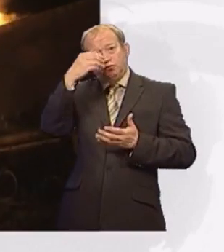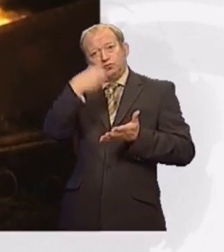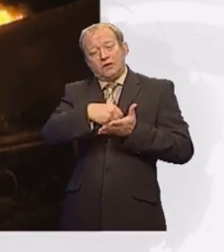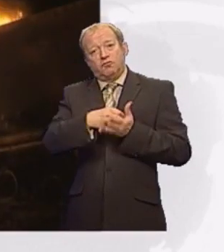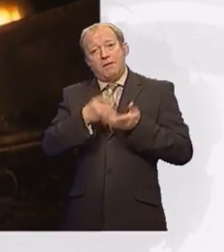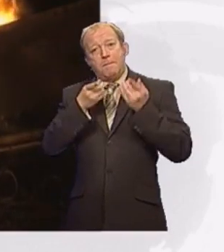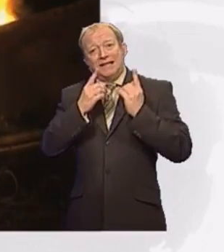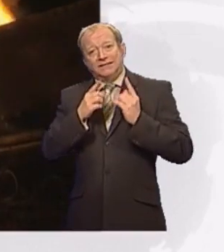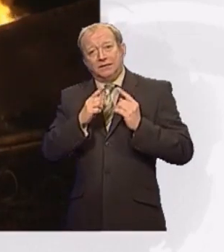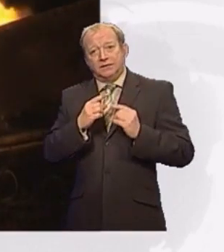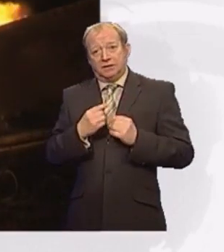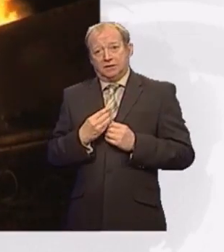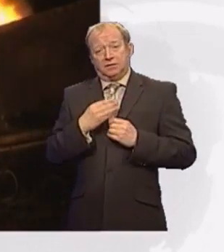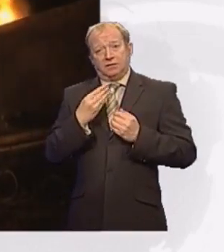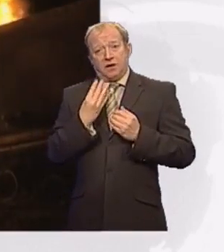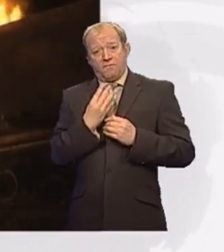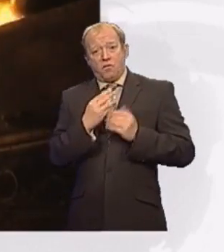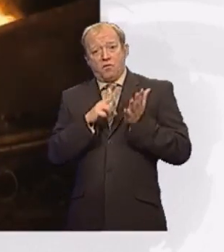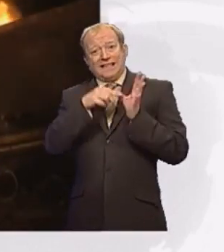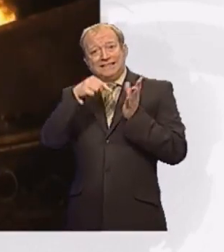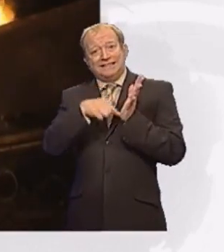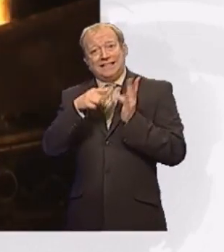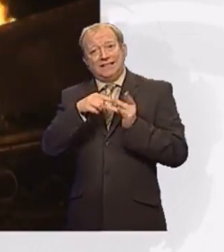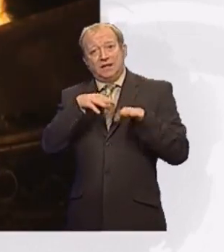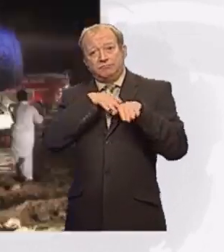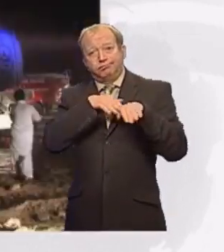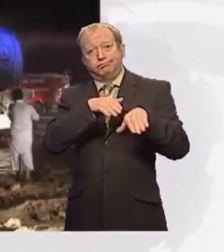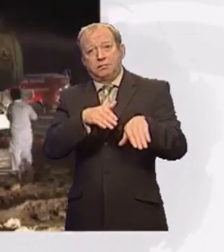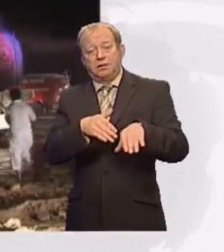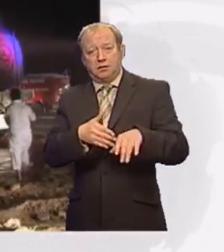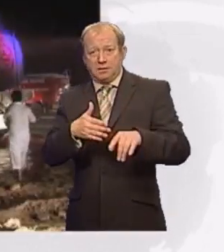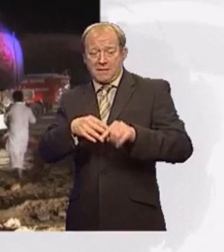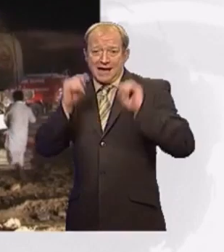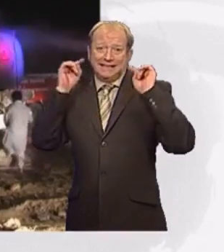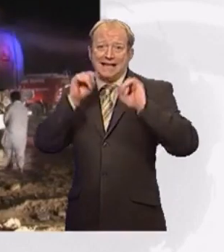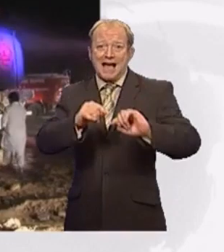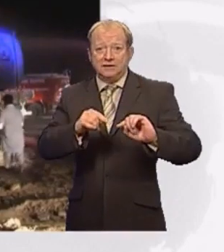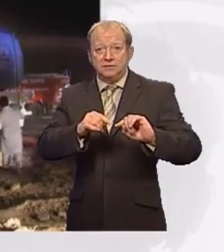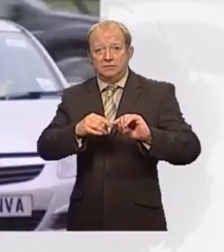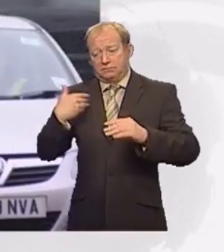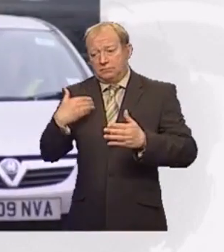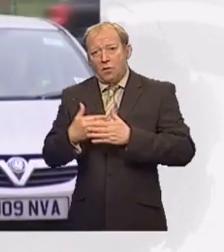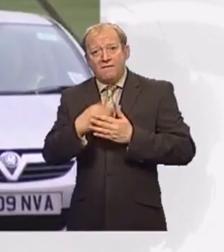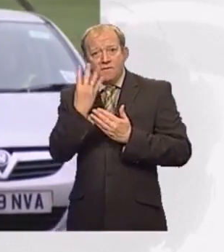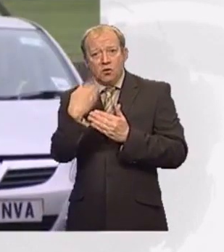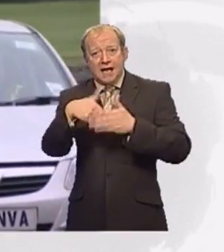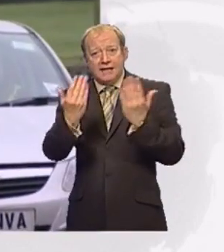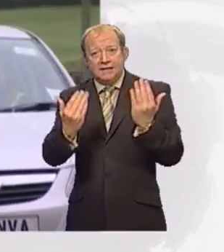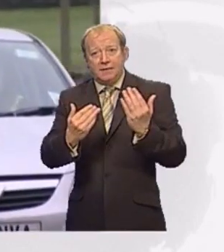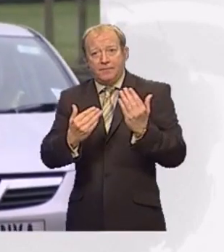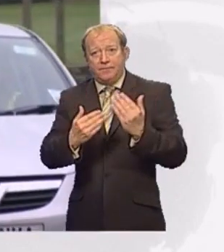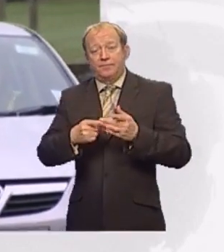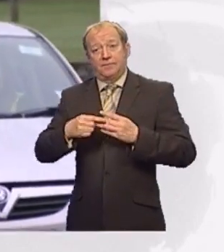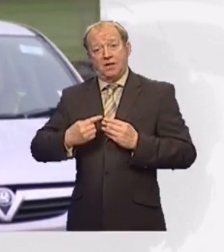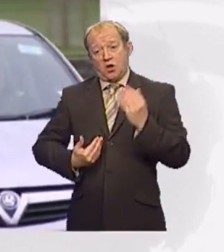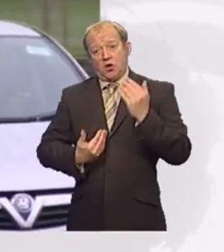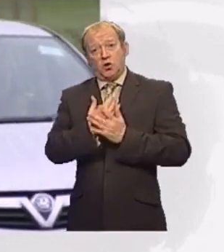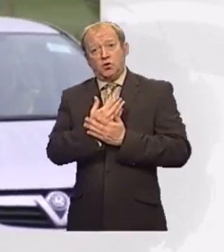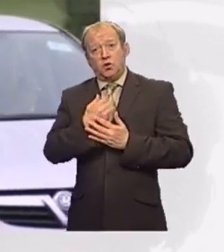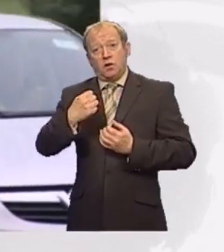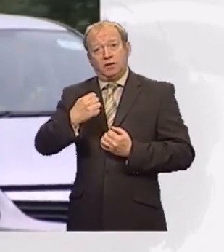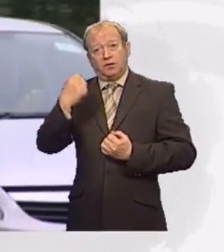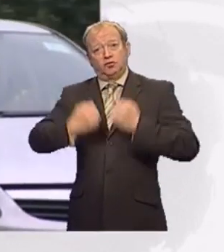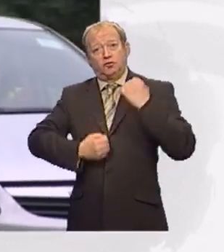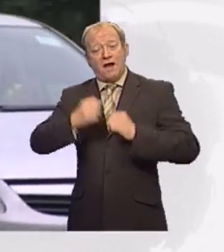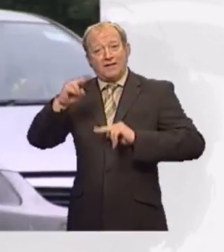Under attack, four NATO convoys have been attacked in Pakistan in four days. Testing times. The biggest